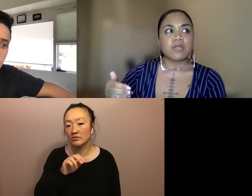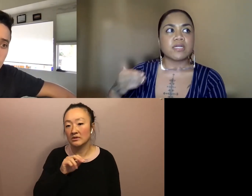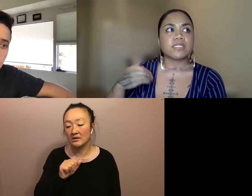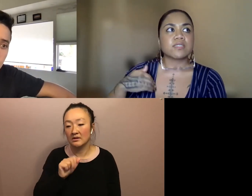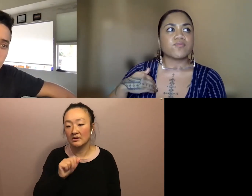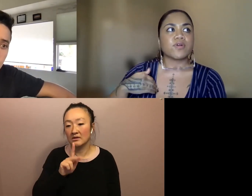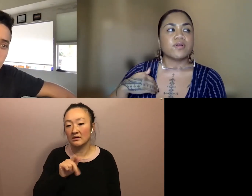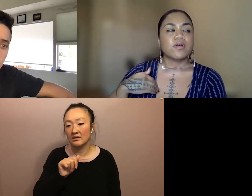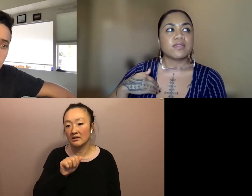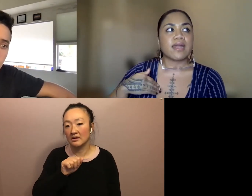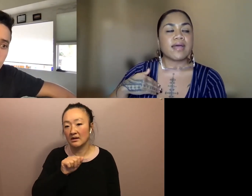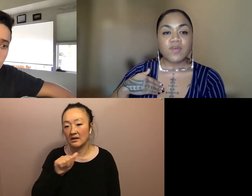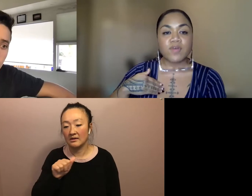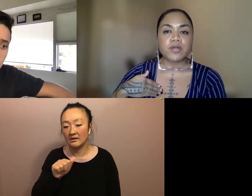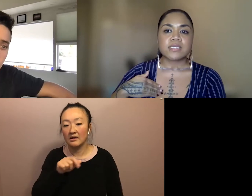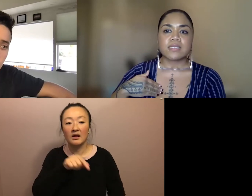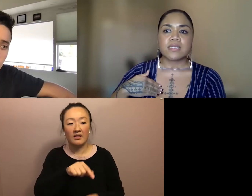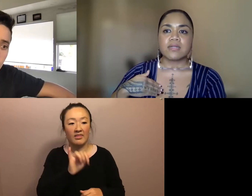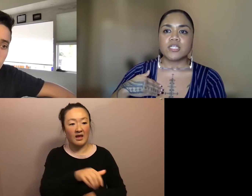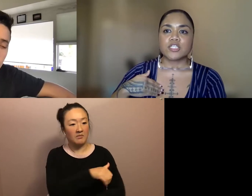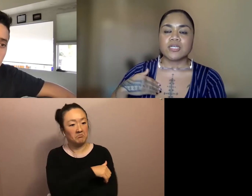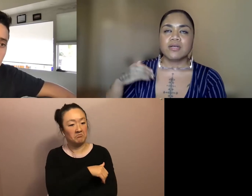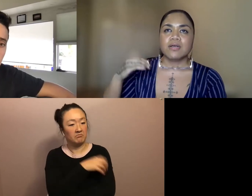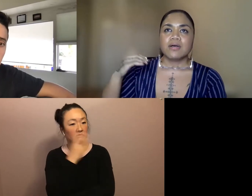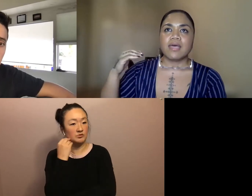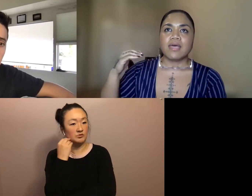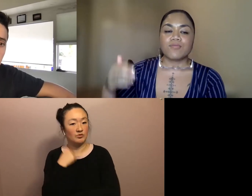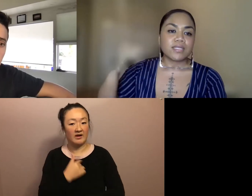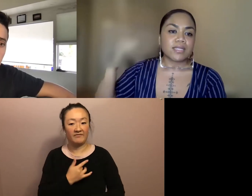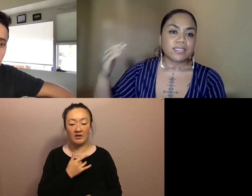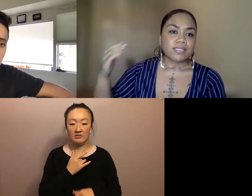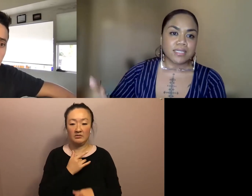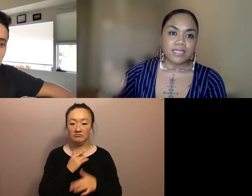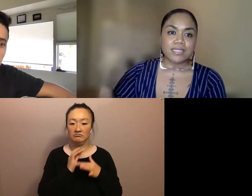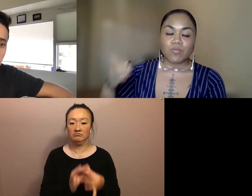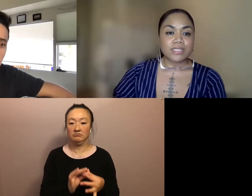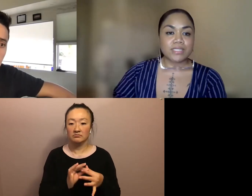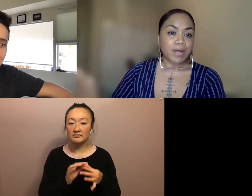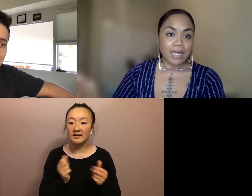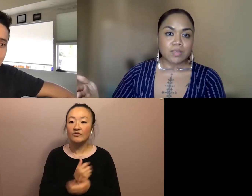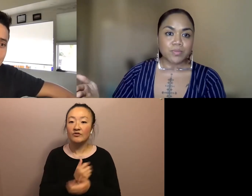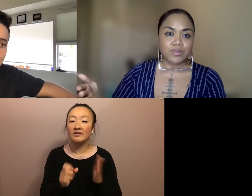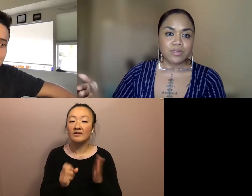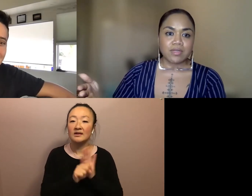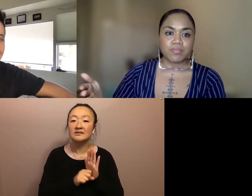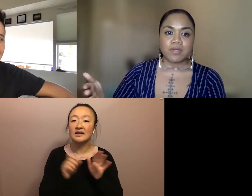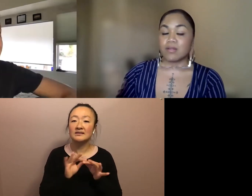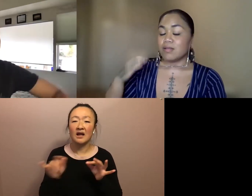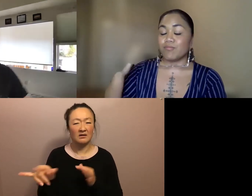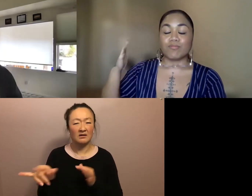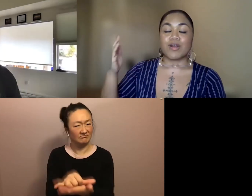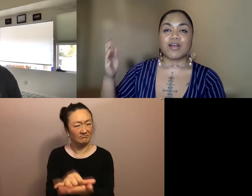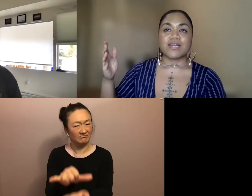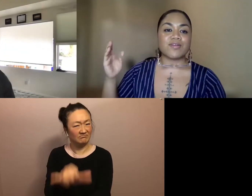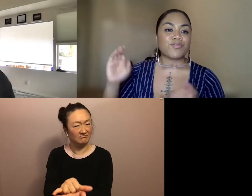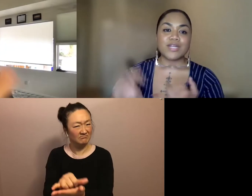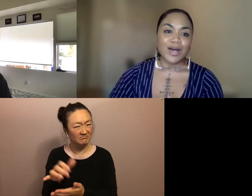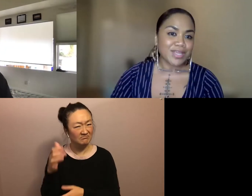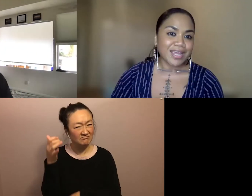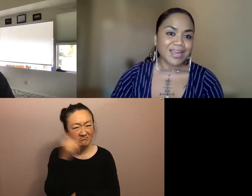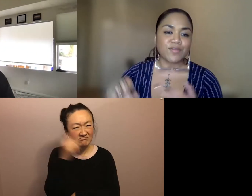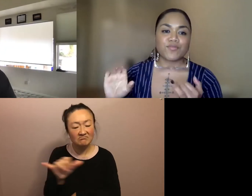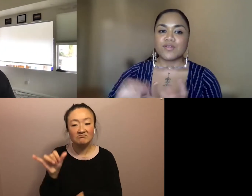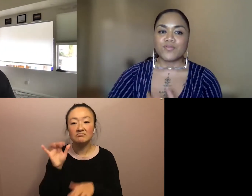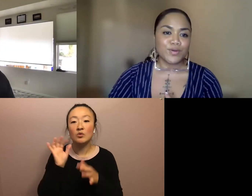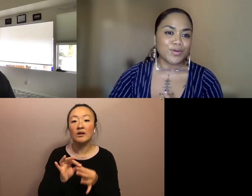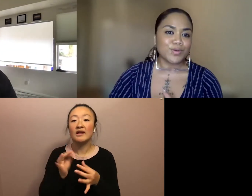that experience that I felt personally in which everything that the state said was impossible regarding free